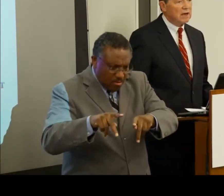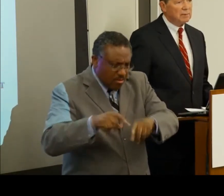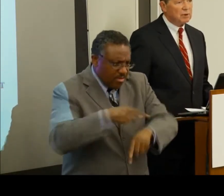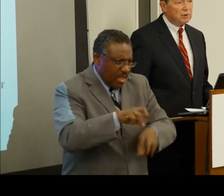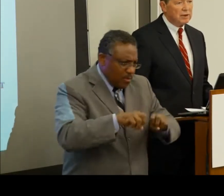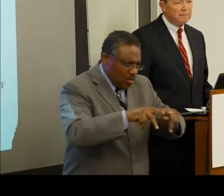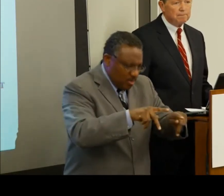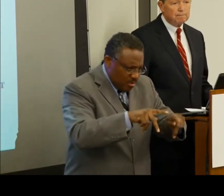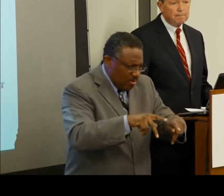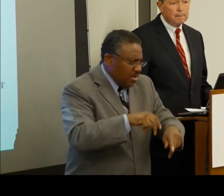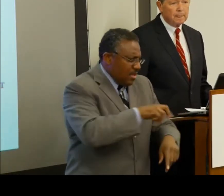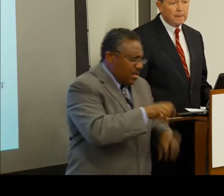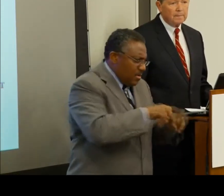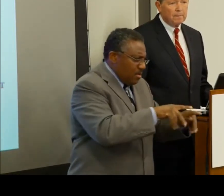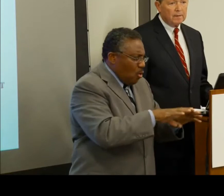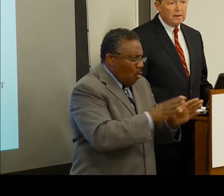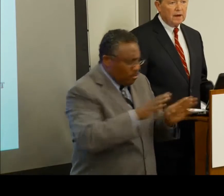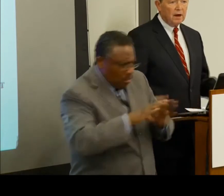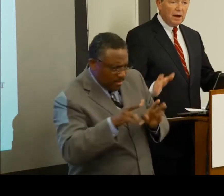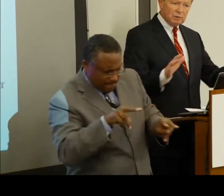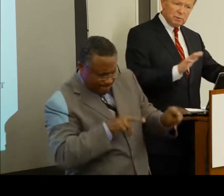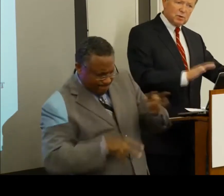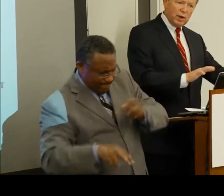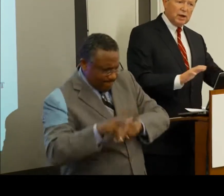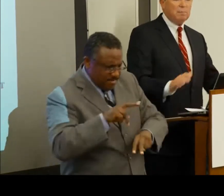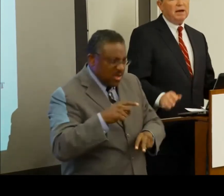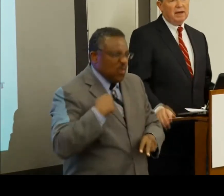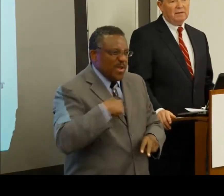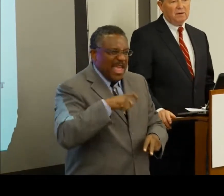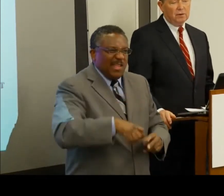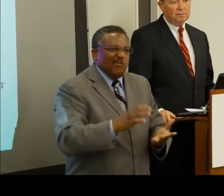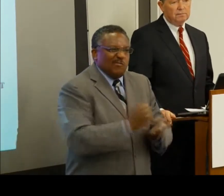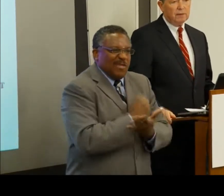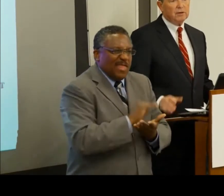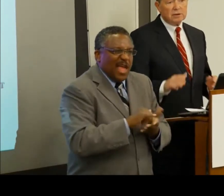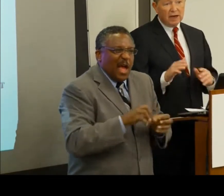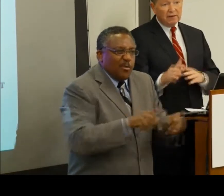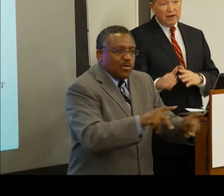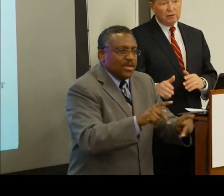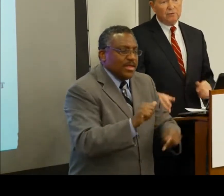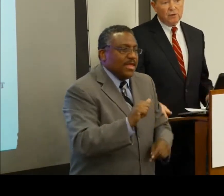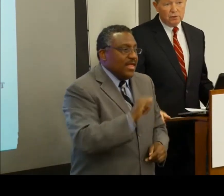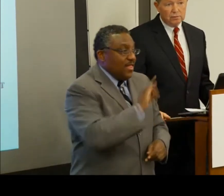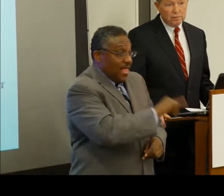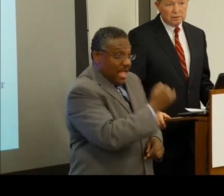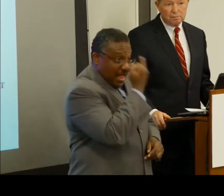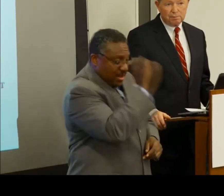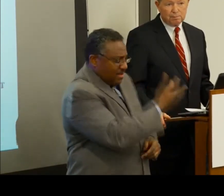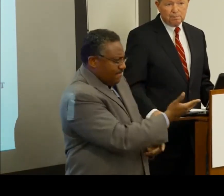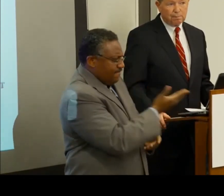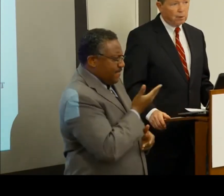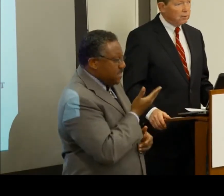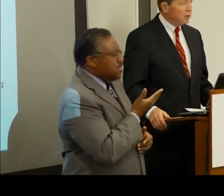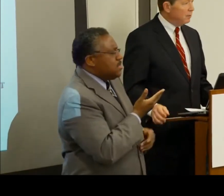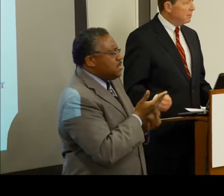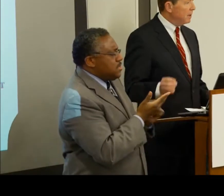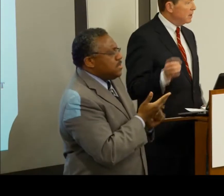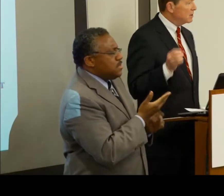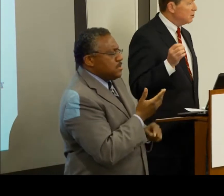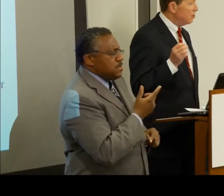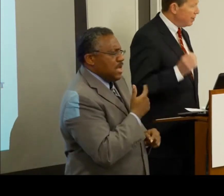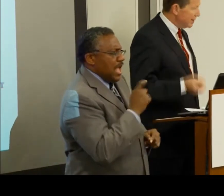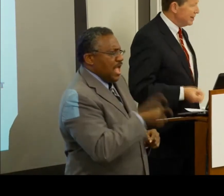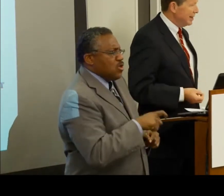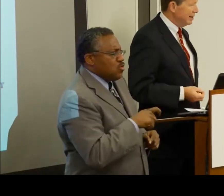advantage of this opportunity. I was persuaded by that view. Others have another view. This program